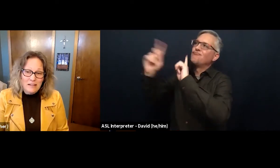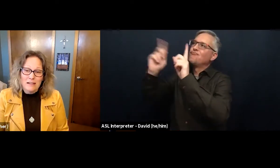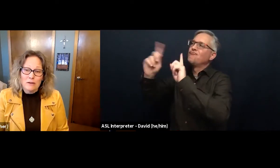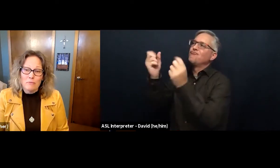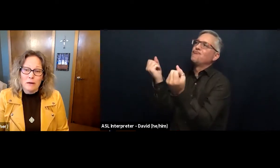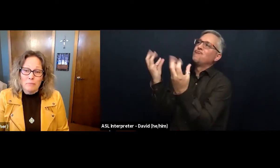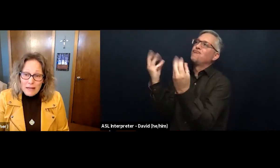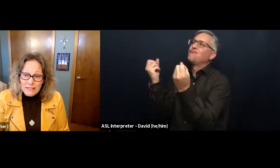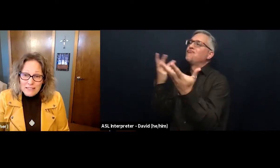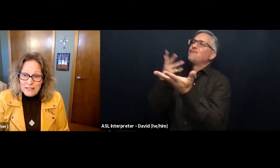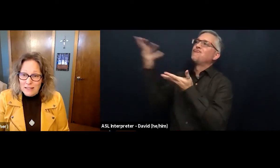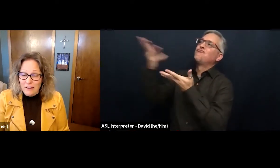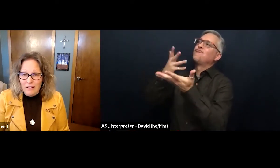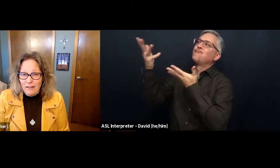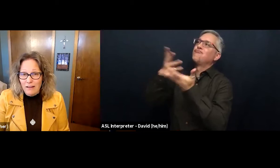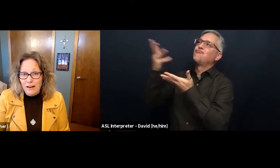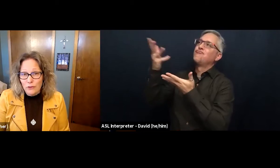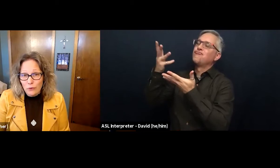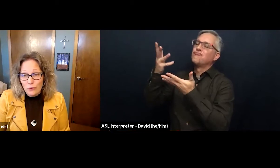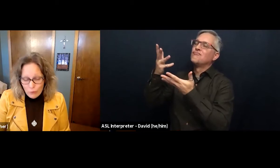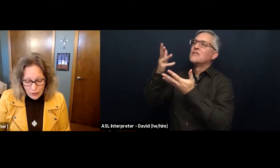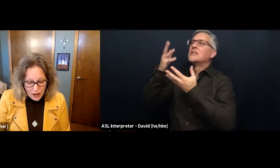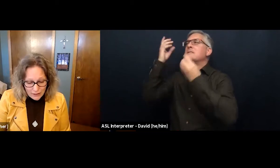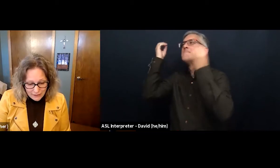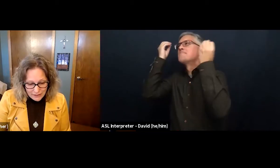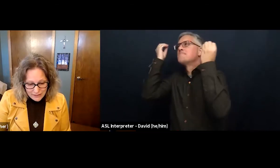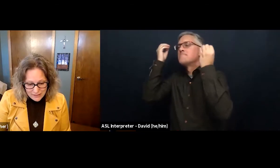by meditating on who God is